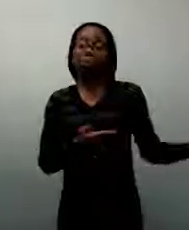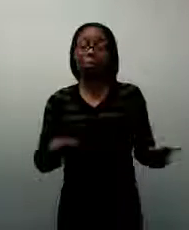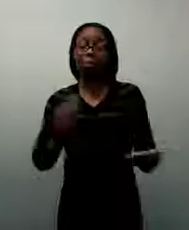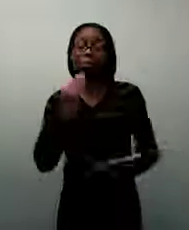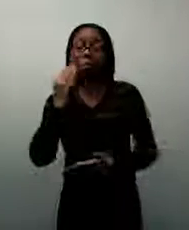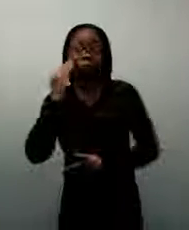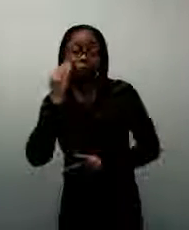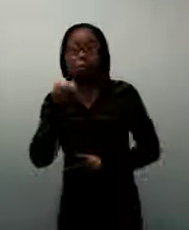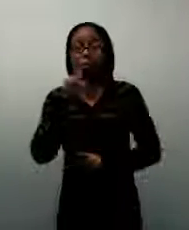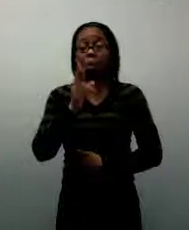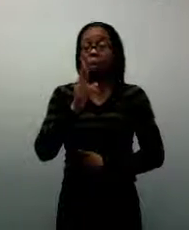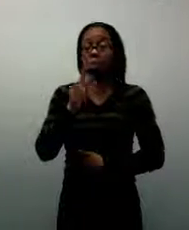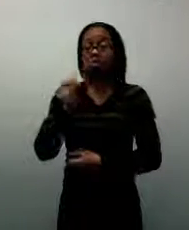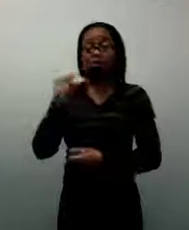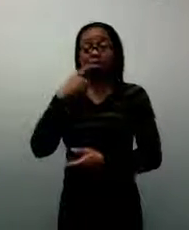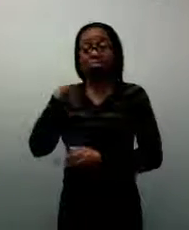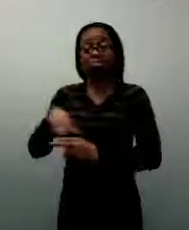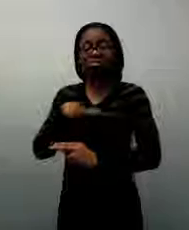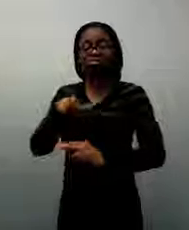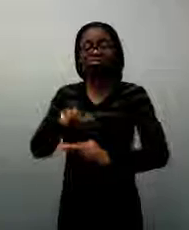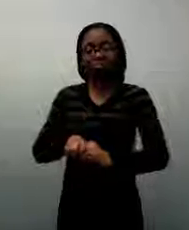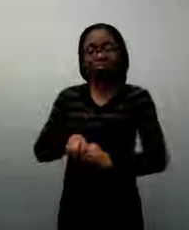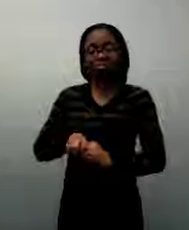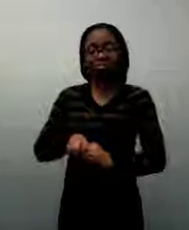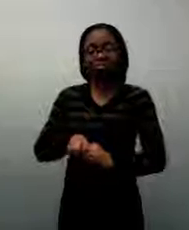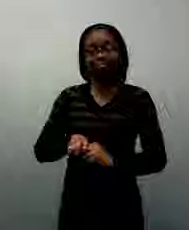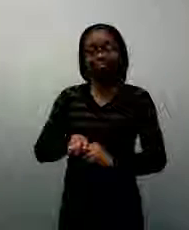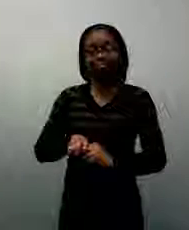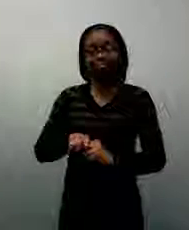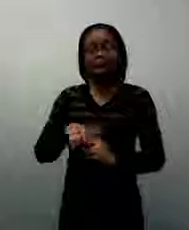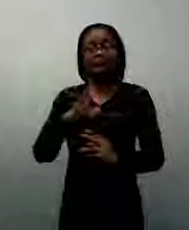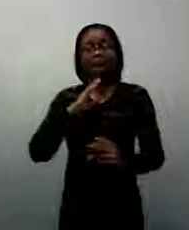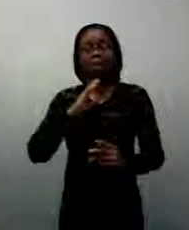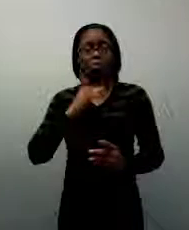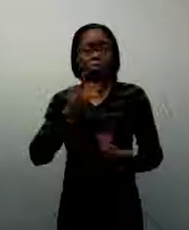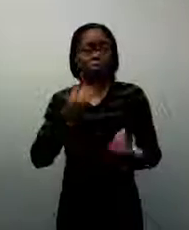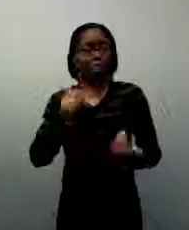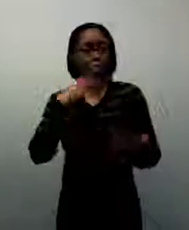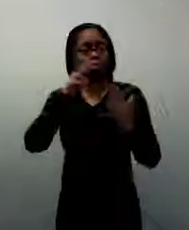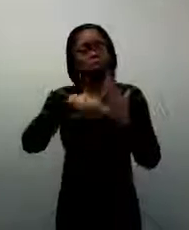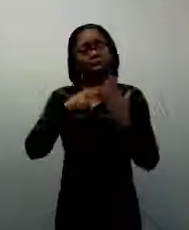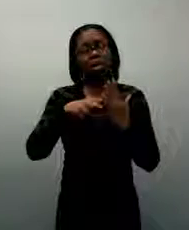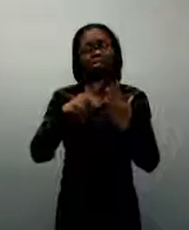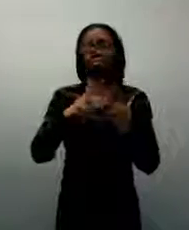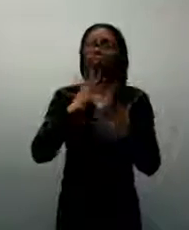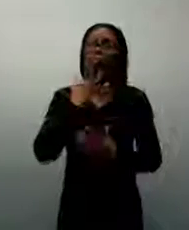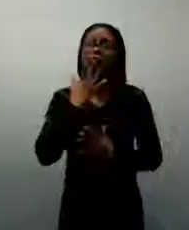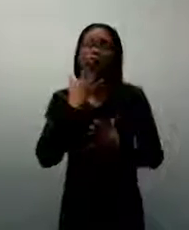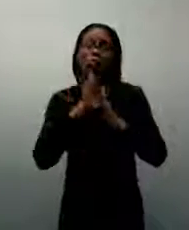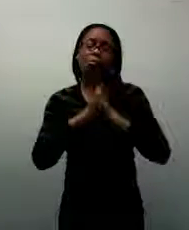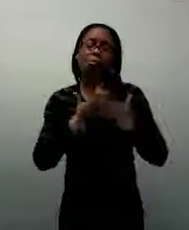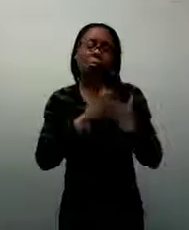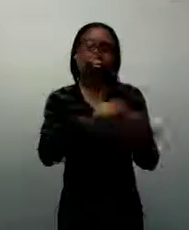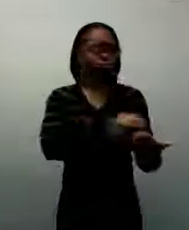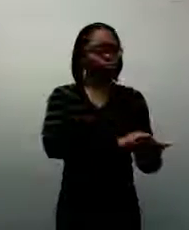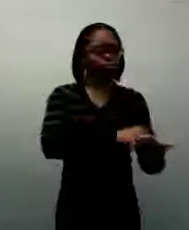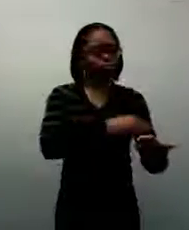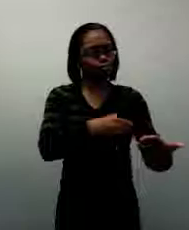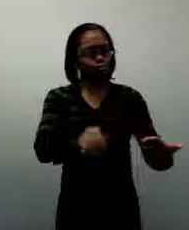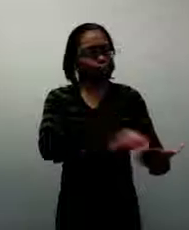around them, we can sit them on our lap and enjoy a colorful book and enjoy turning the pages with them and looking at the pictures that are there,